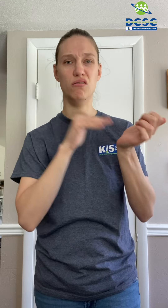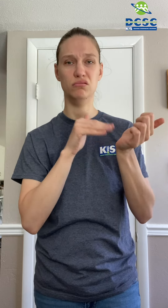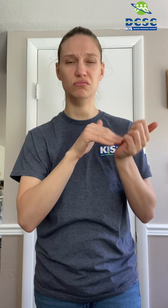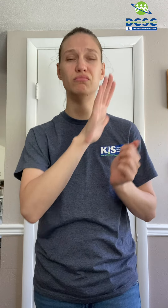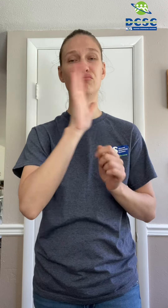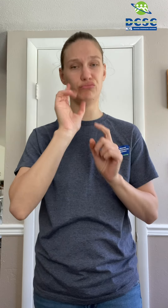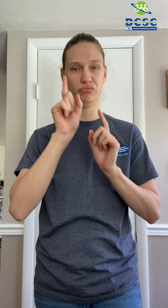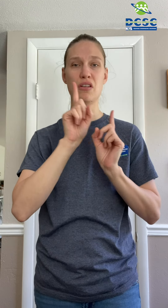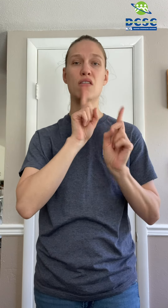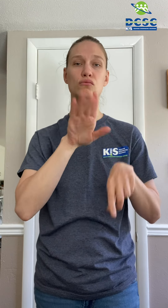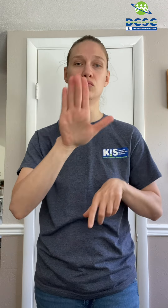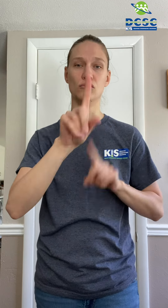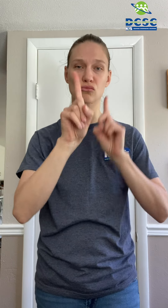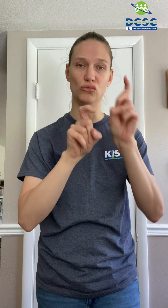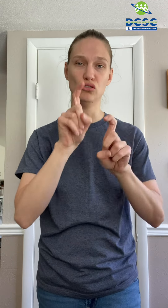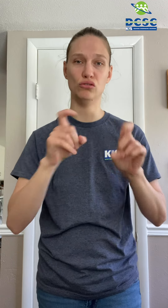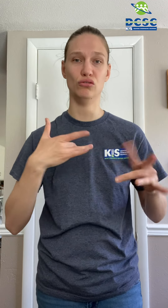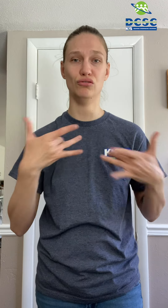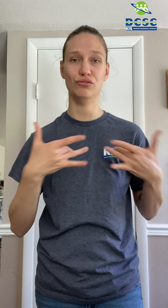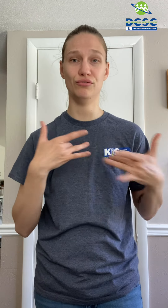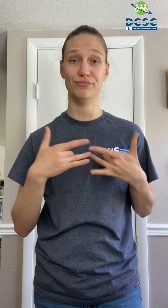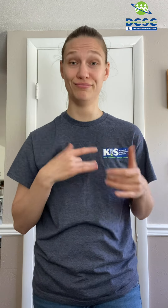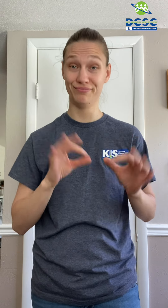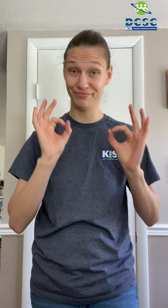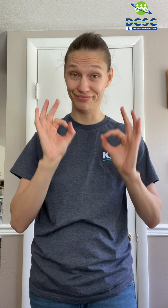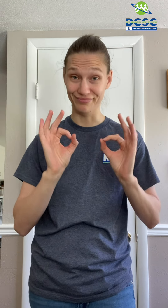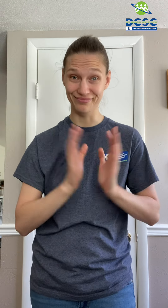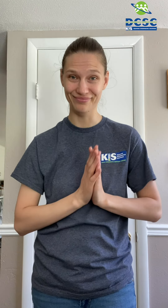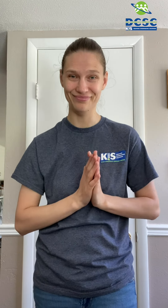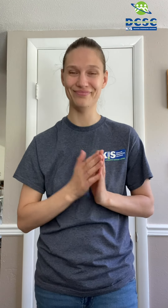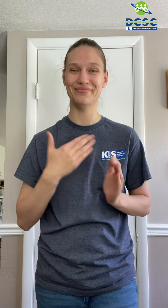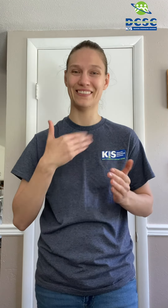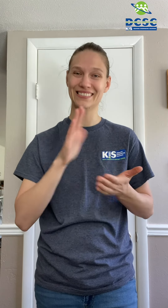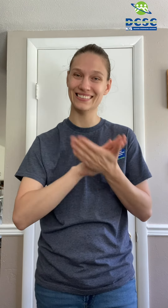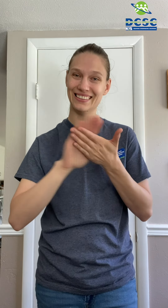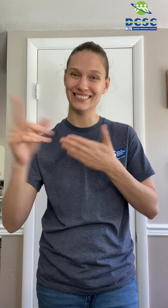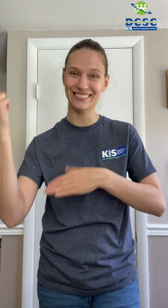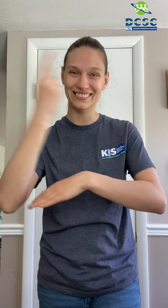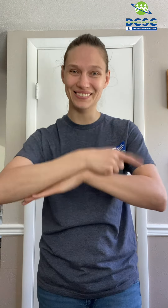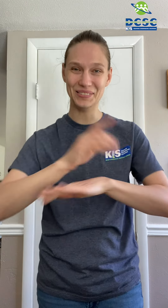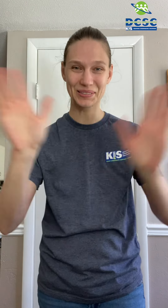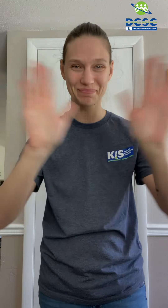primary care doctor and they will answer your concerns and questions. Have a nice day.